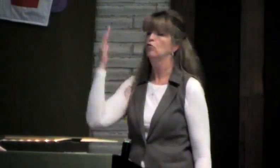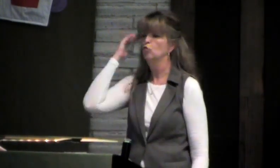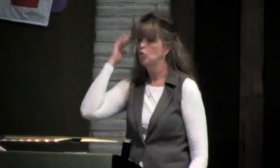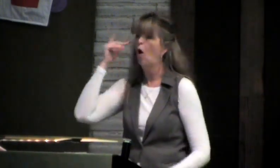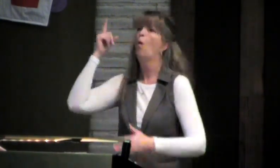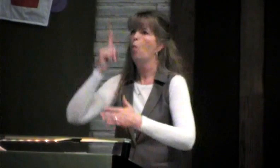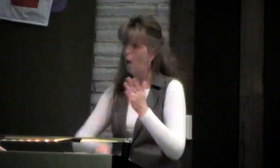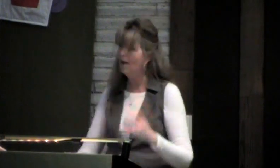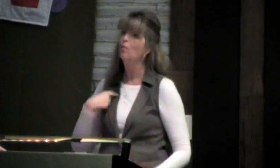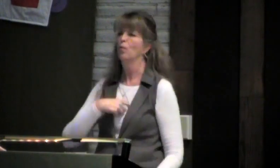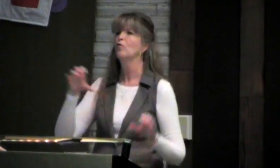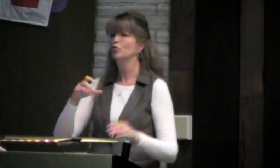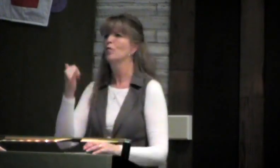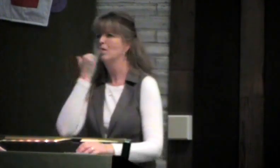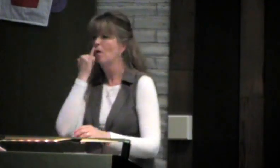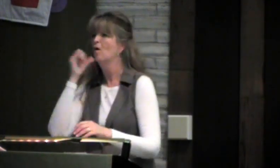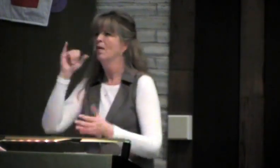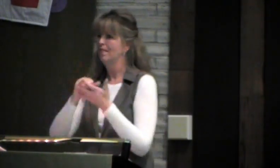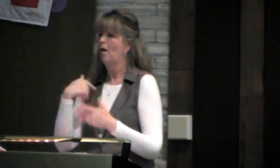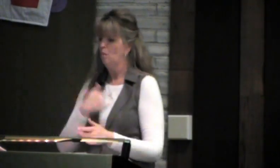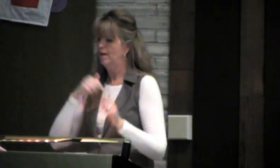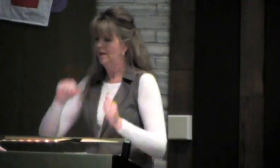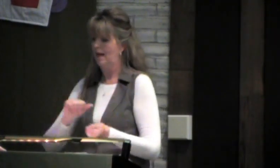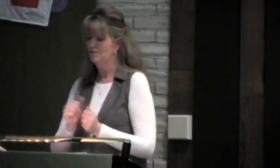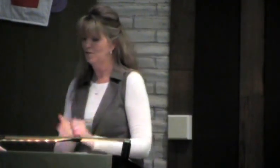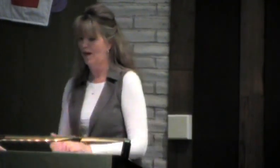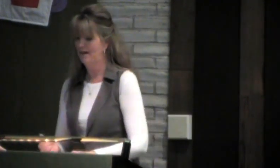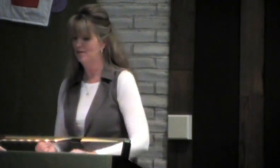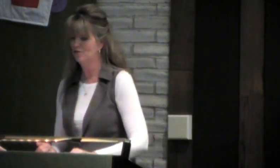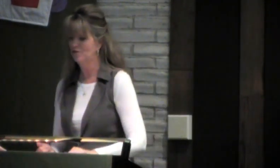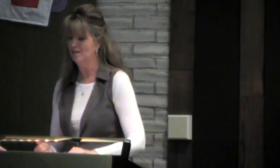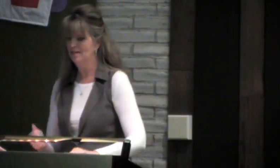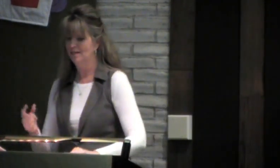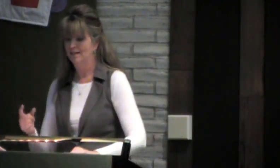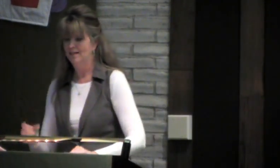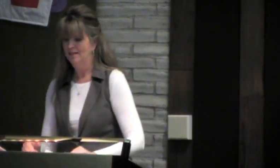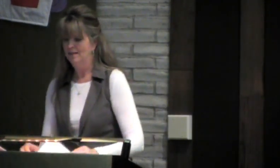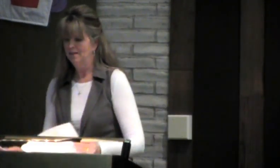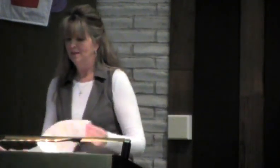that. But we all need to know what we've done wrong so that we can change.